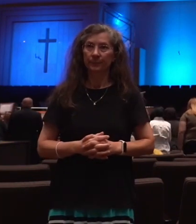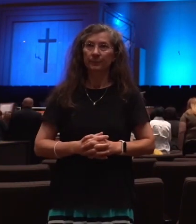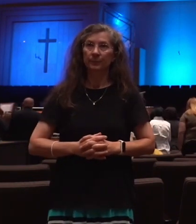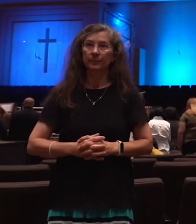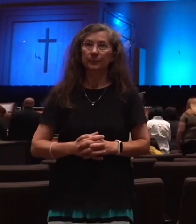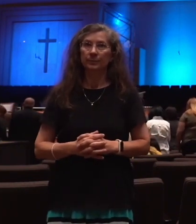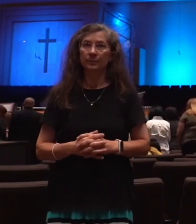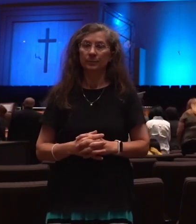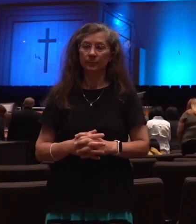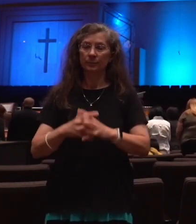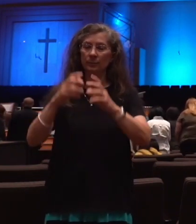Father, we